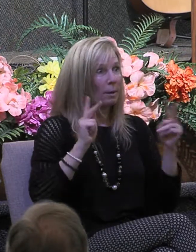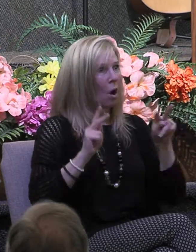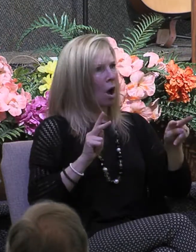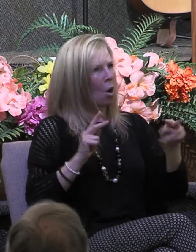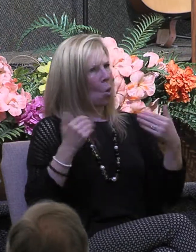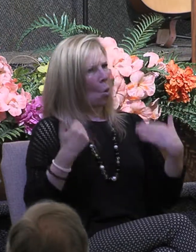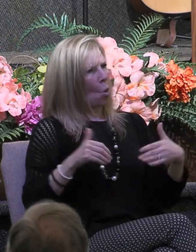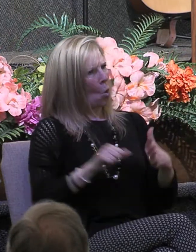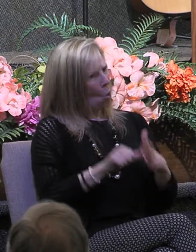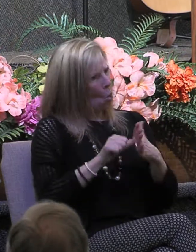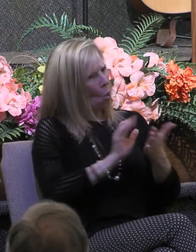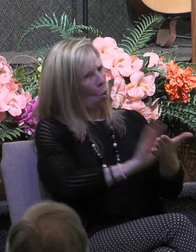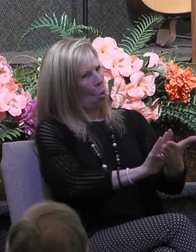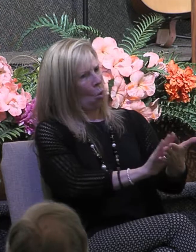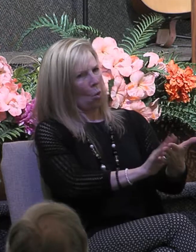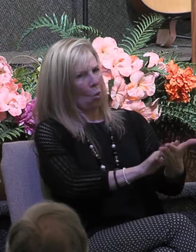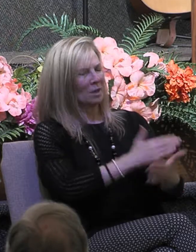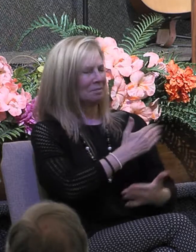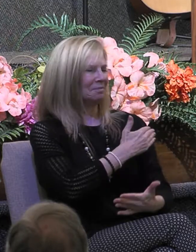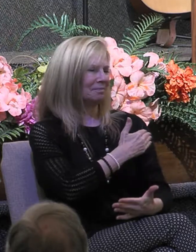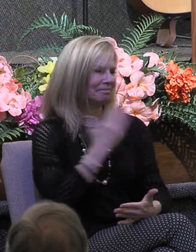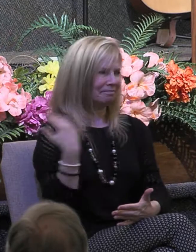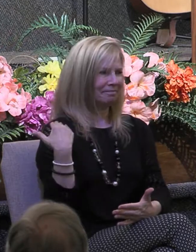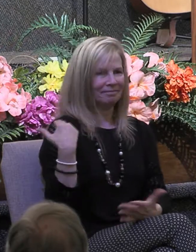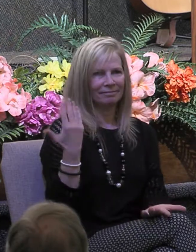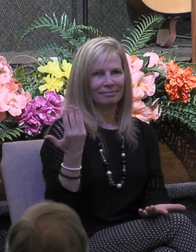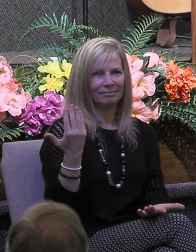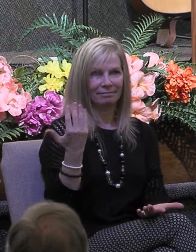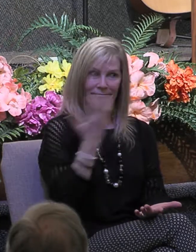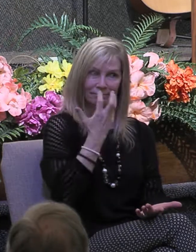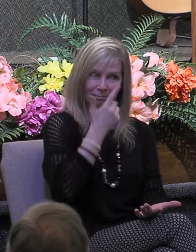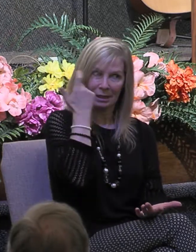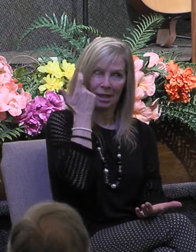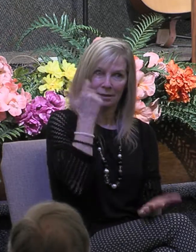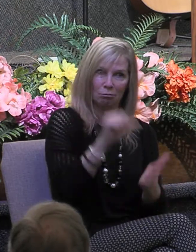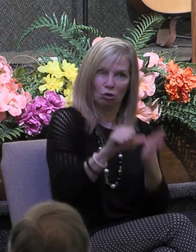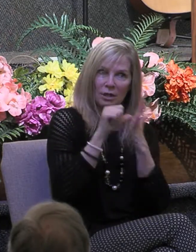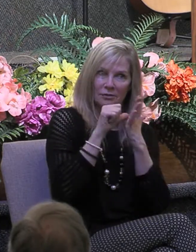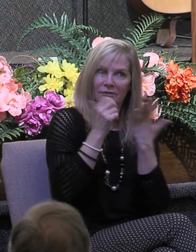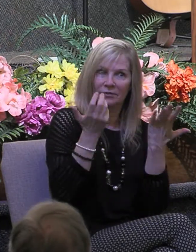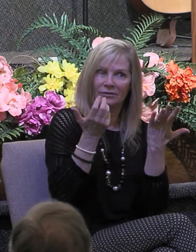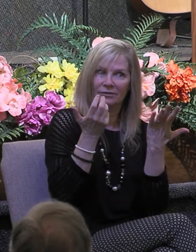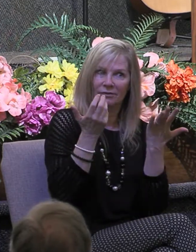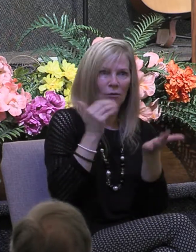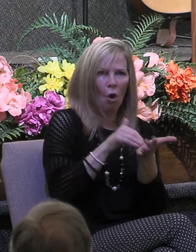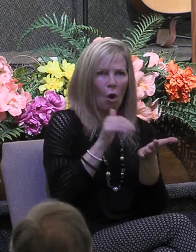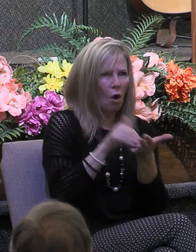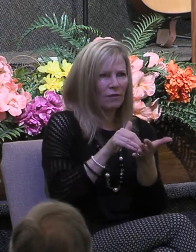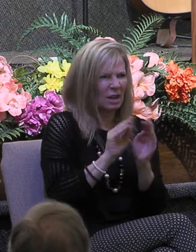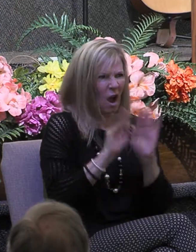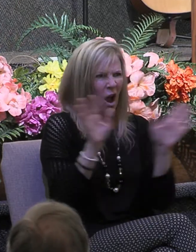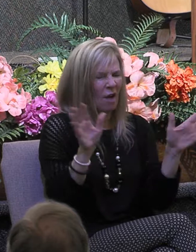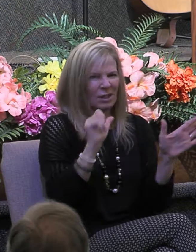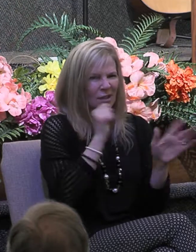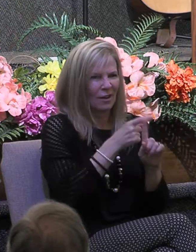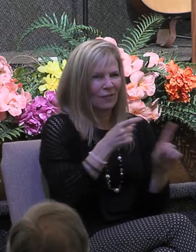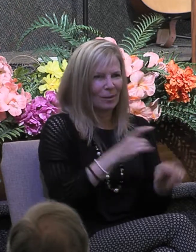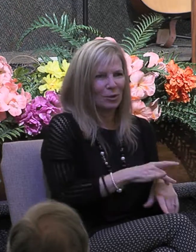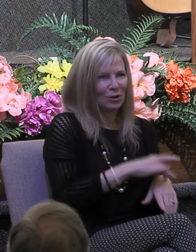of others because they're spectacular they're often supernatural they're special but Paul says